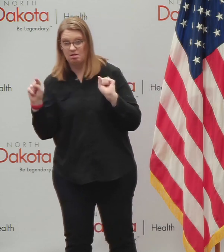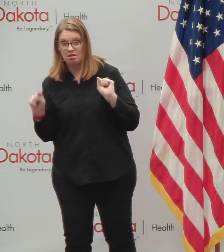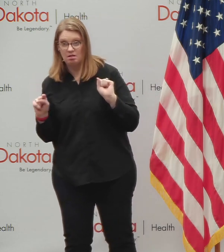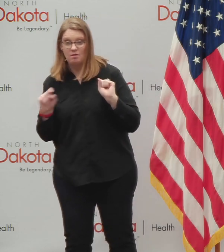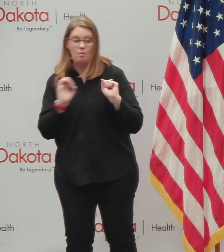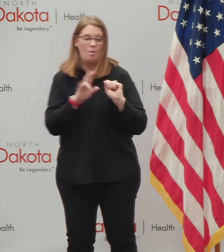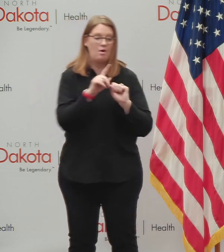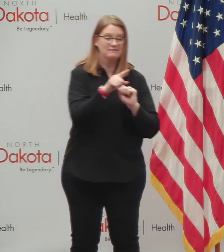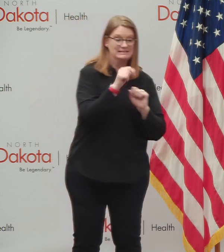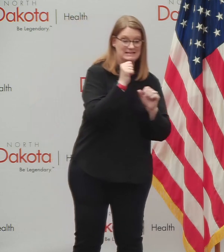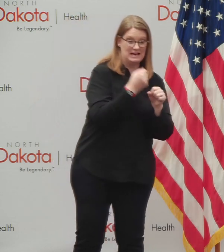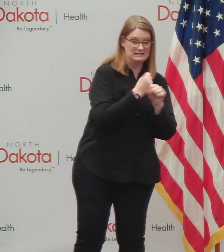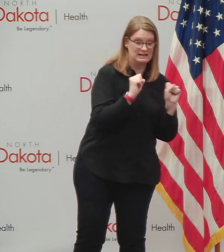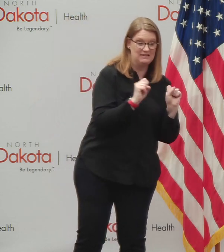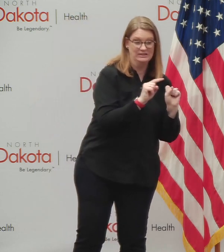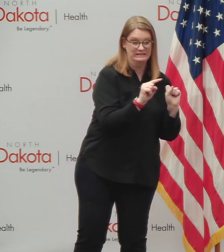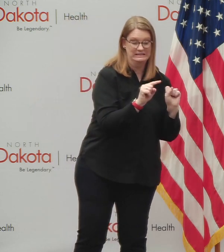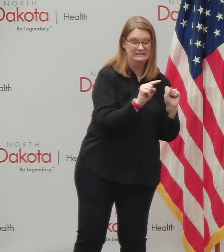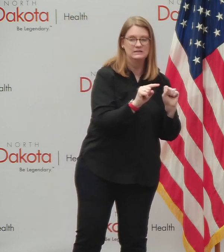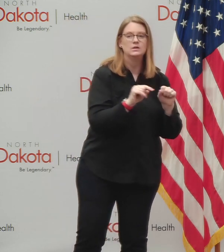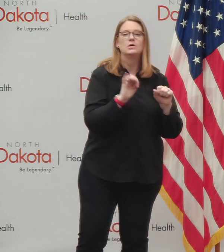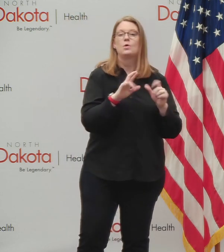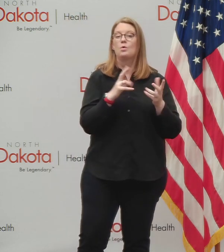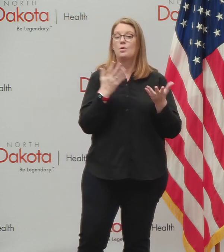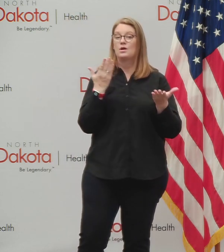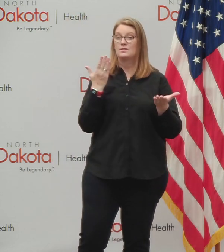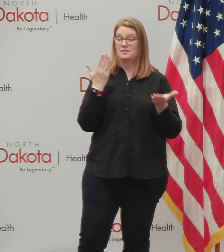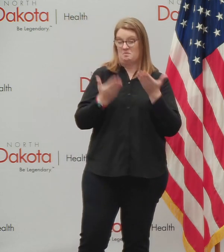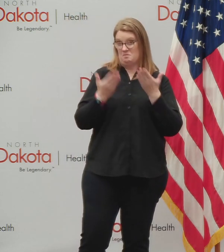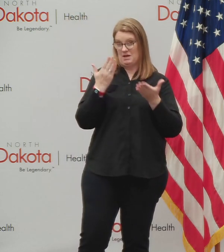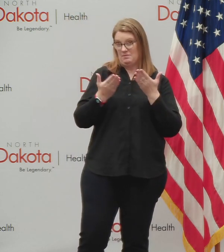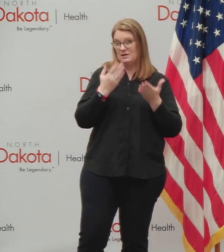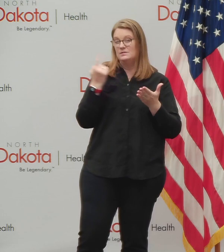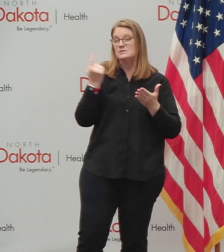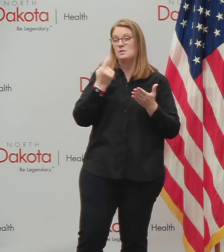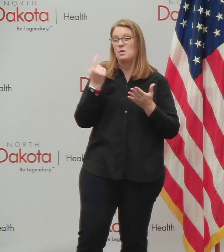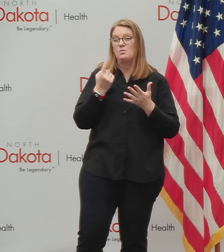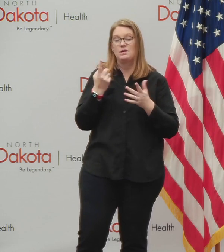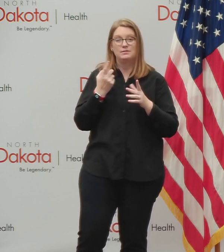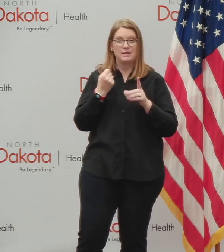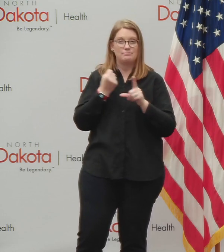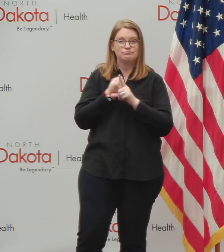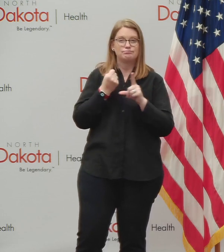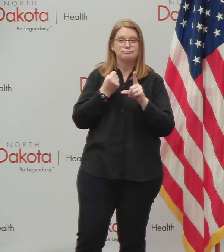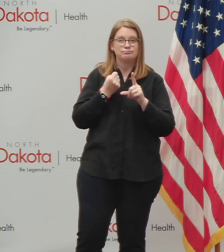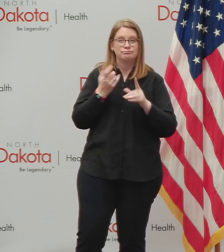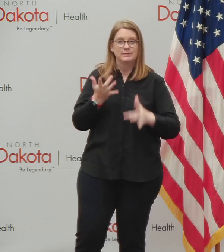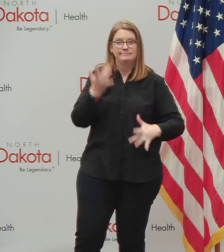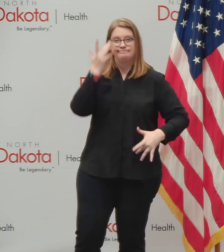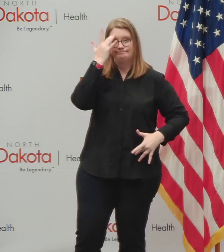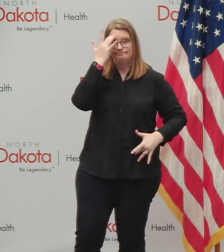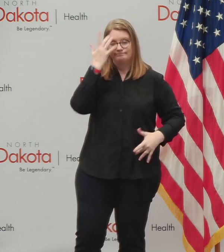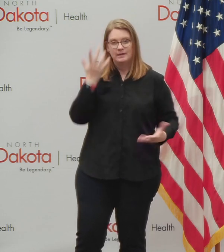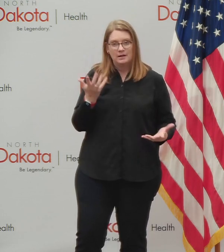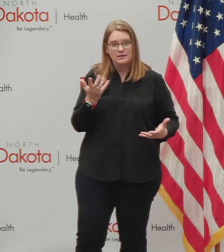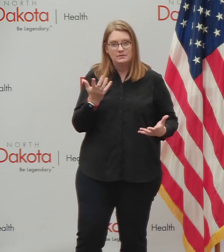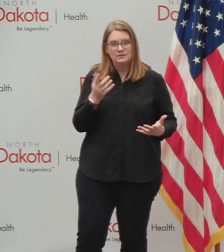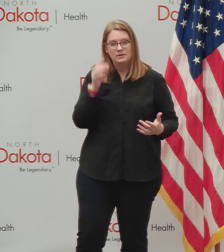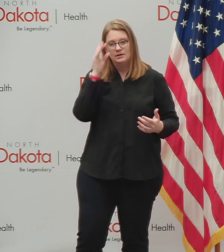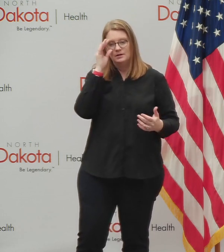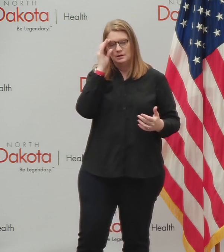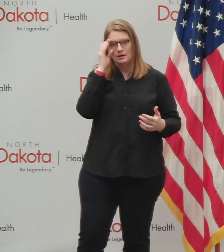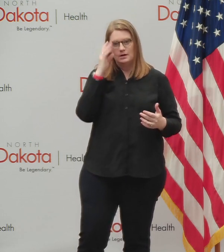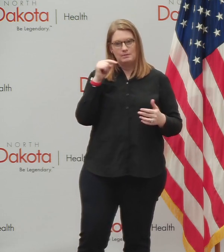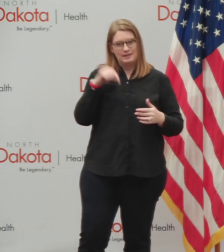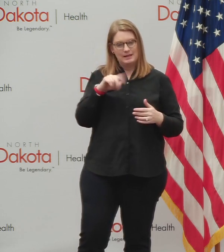if you're vulnerable, what areas where you might become infected and become a spreader or not. So again, to be able to identify that because this